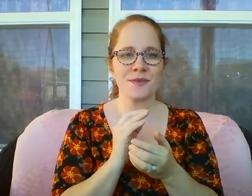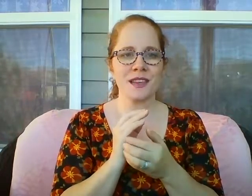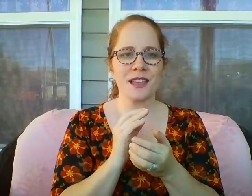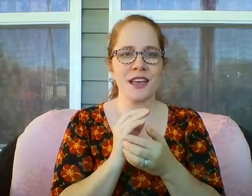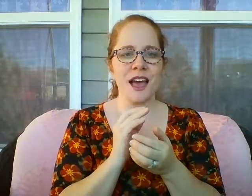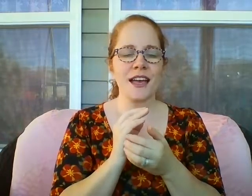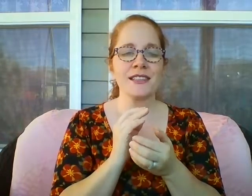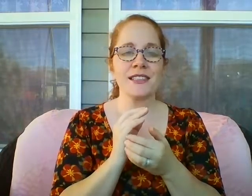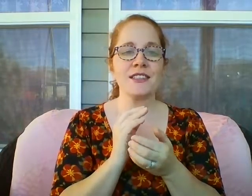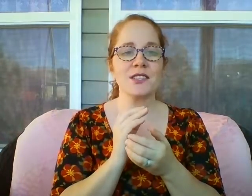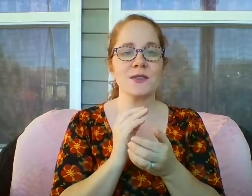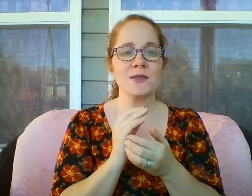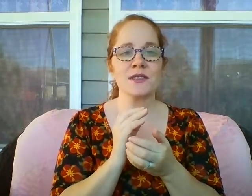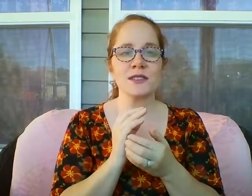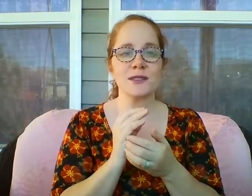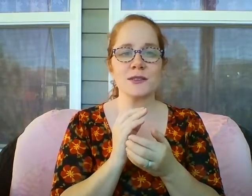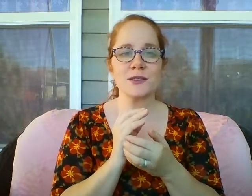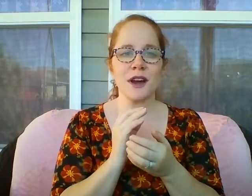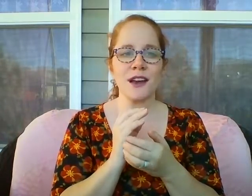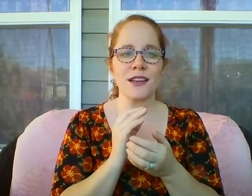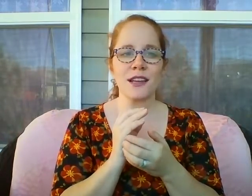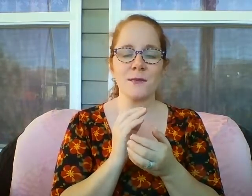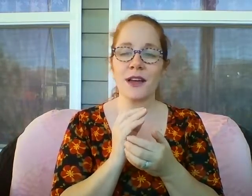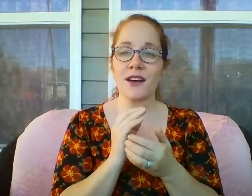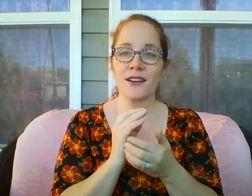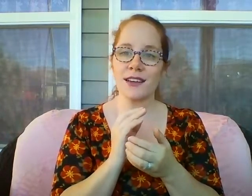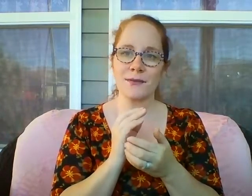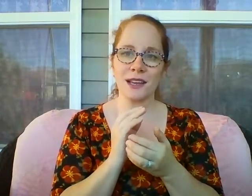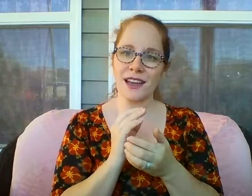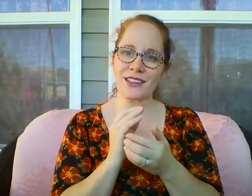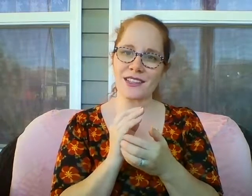I still choose to serve God in my heart and my actions.